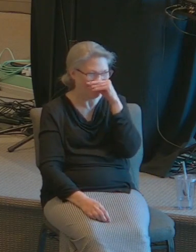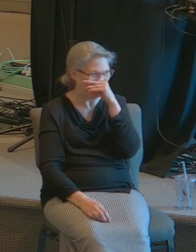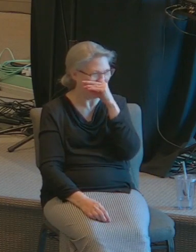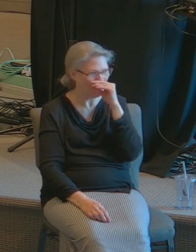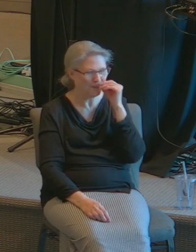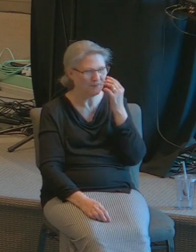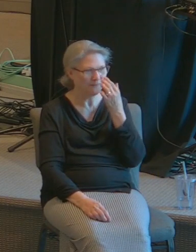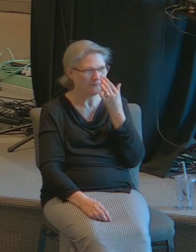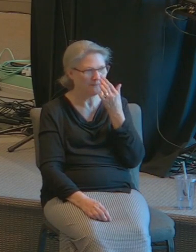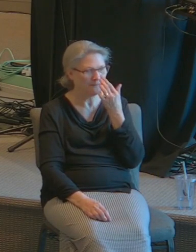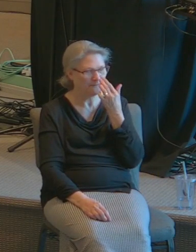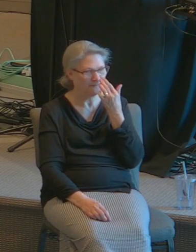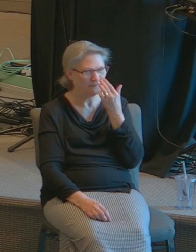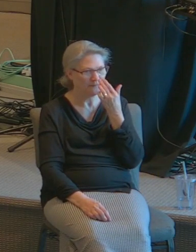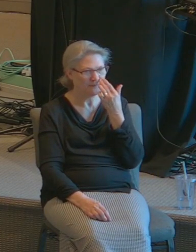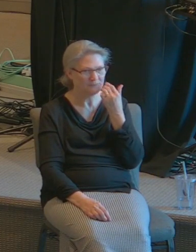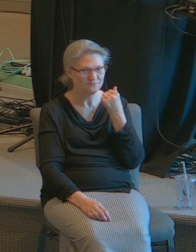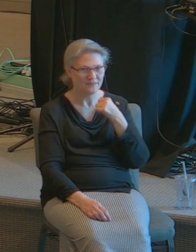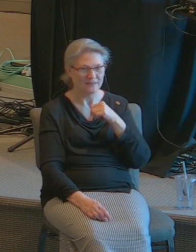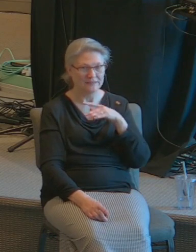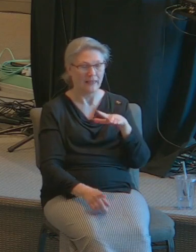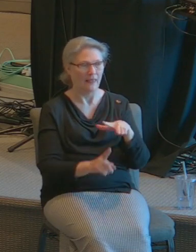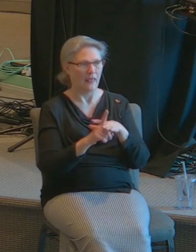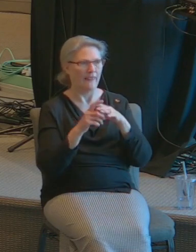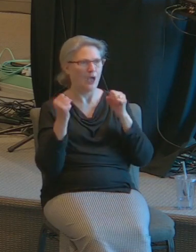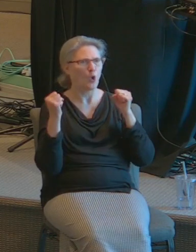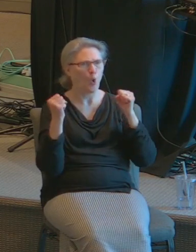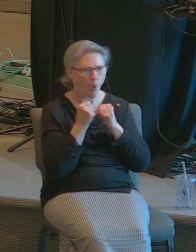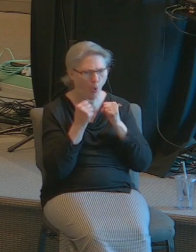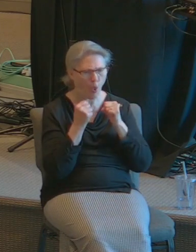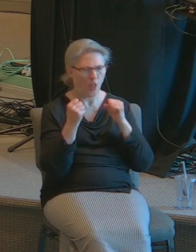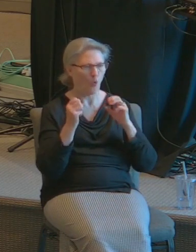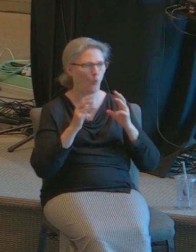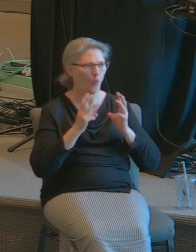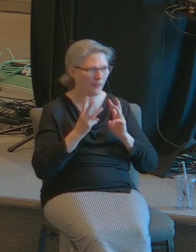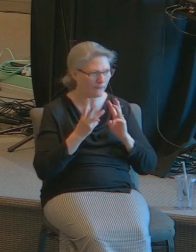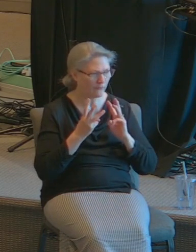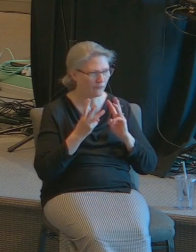so all at once in that frigid weather